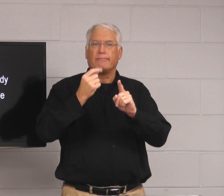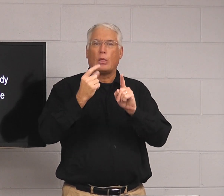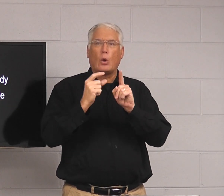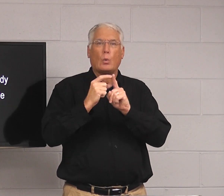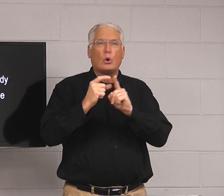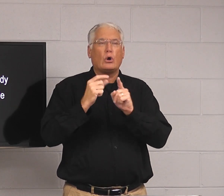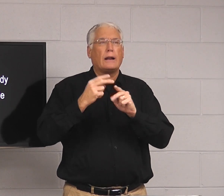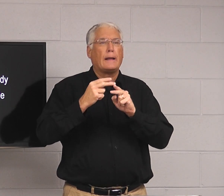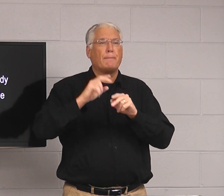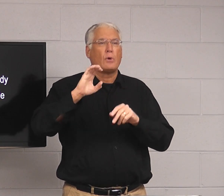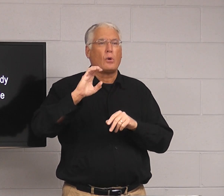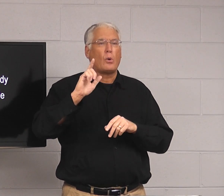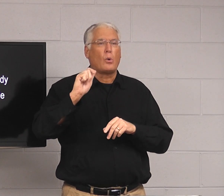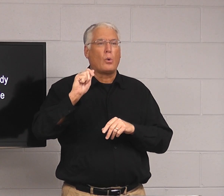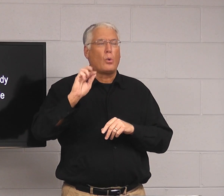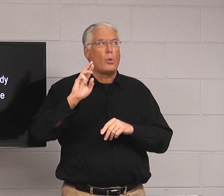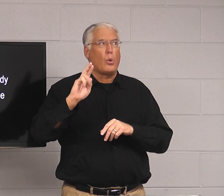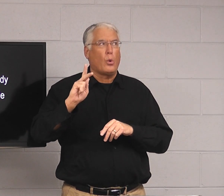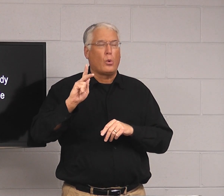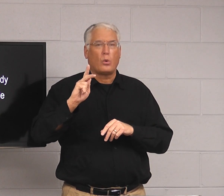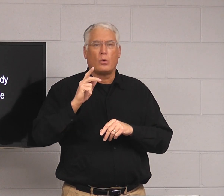It was old movie. from the early 1900s.